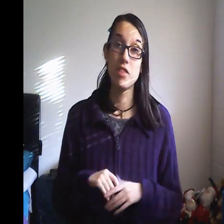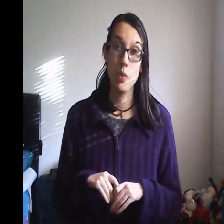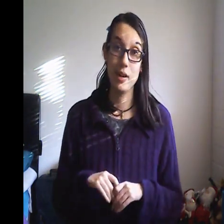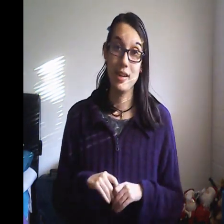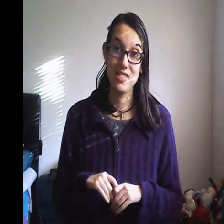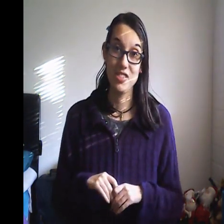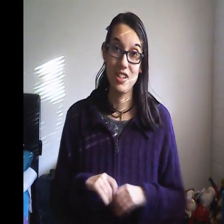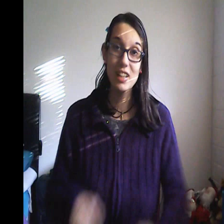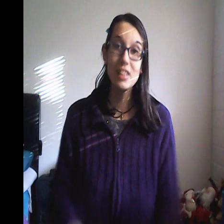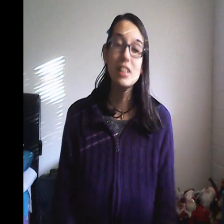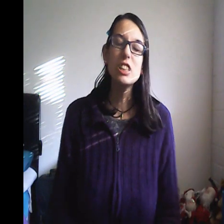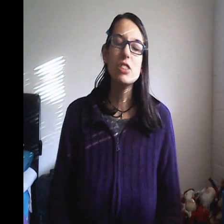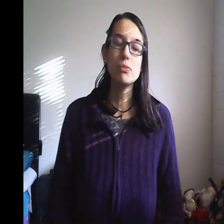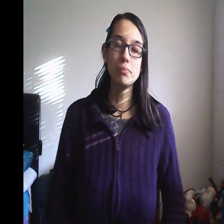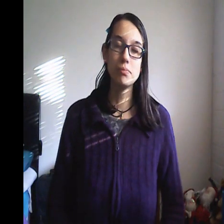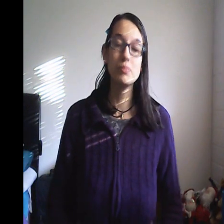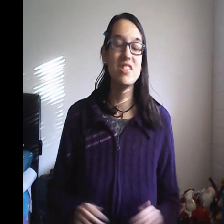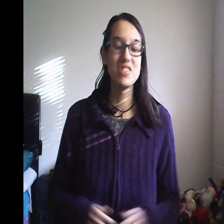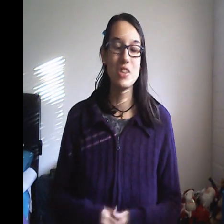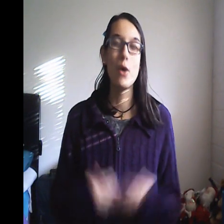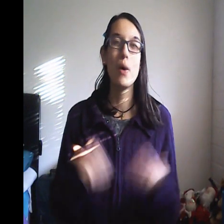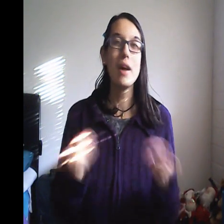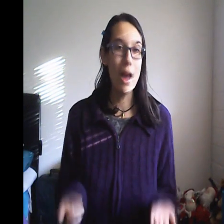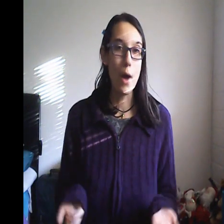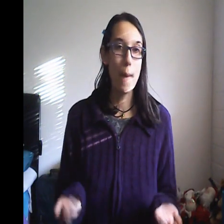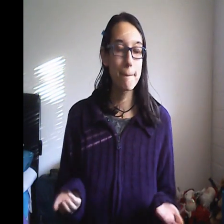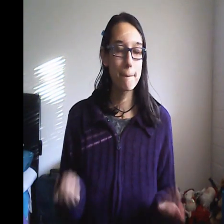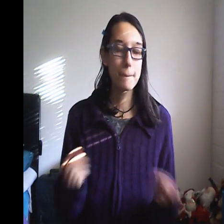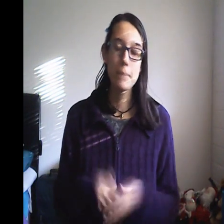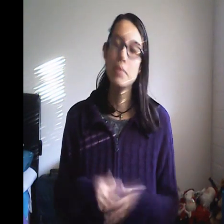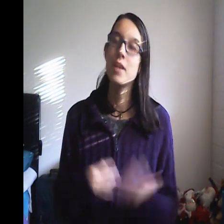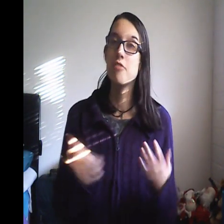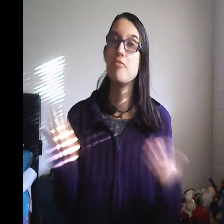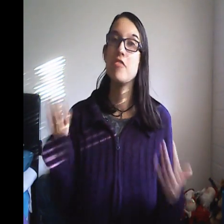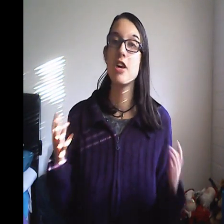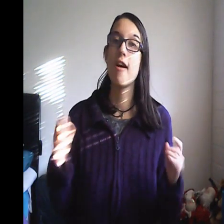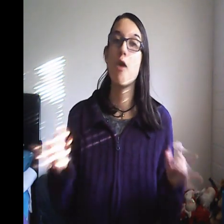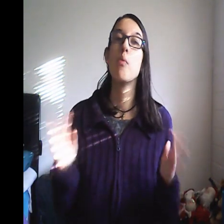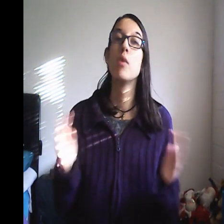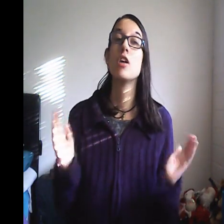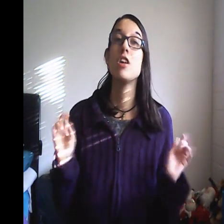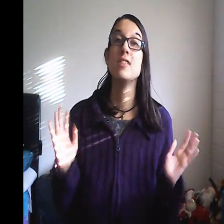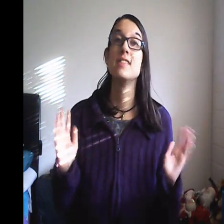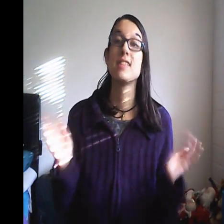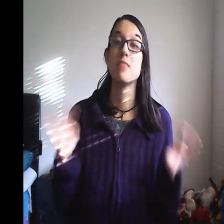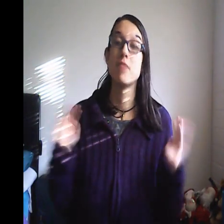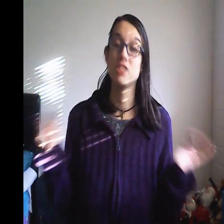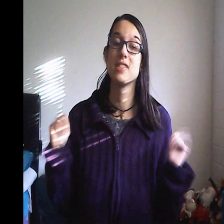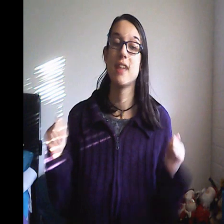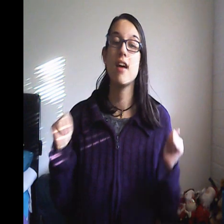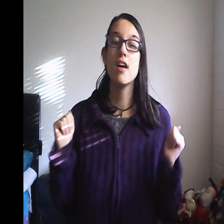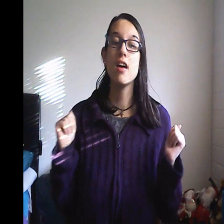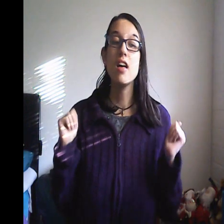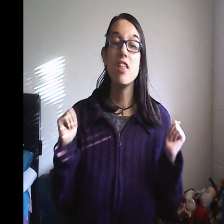organizer. So, yeah. You know, figure out what is the dimensions that is